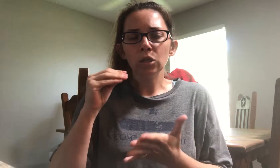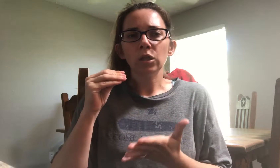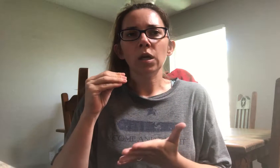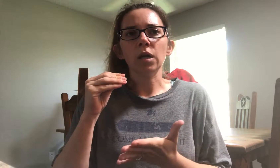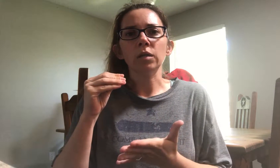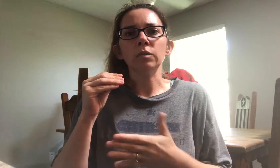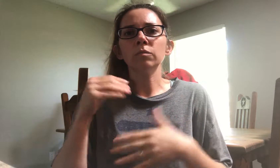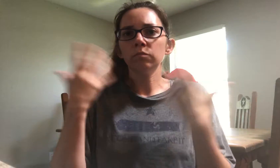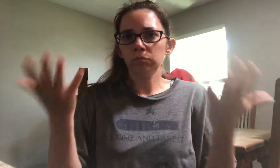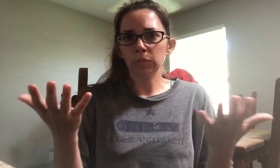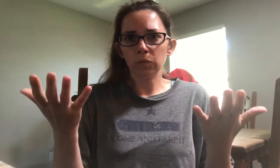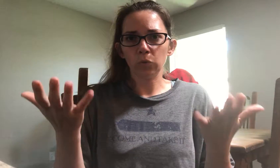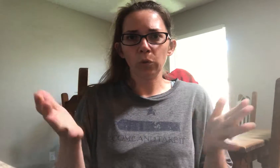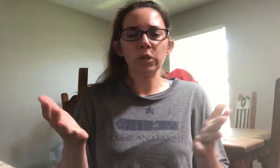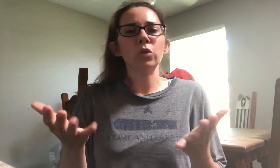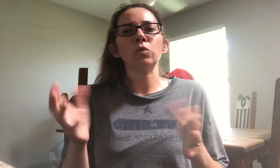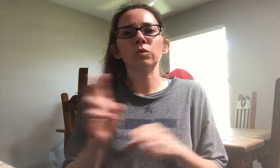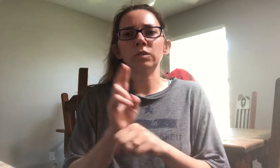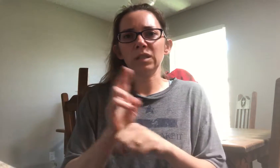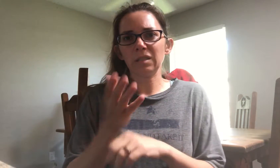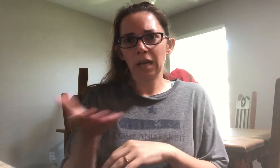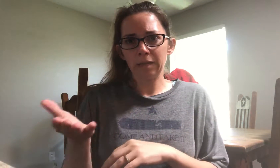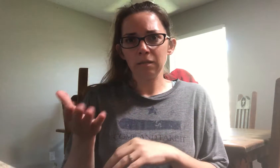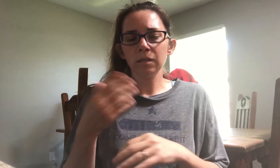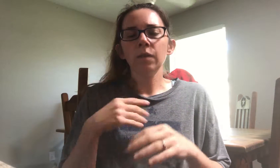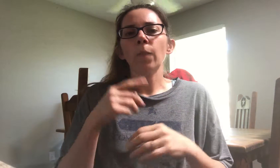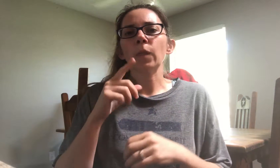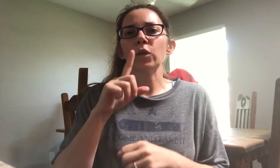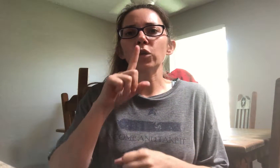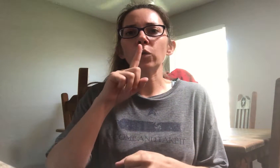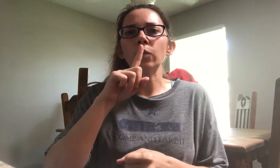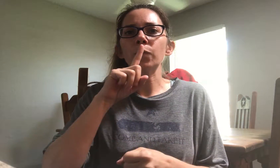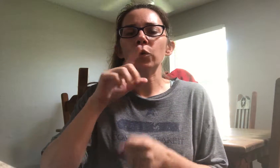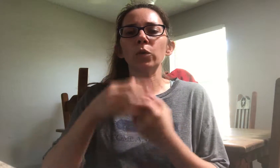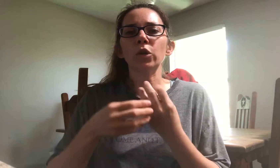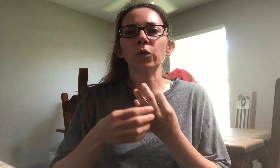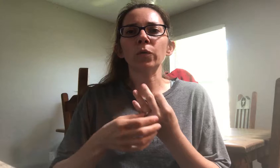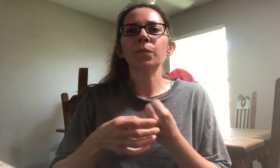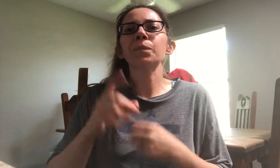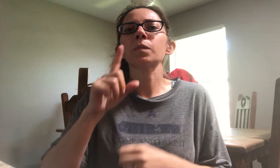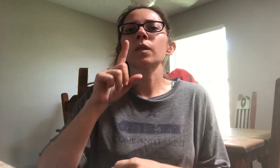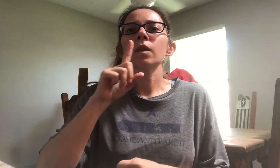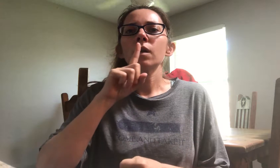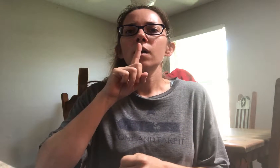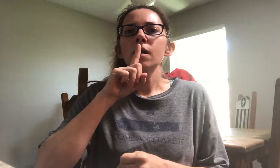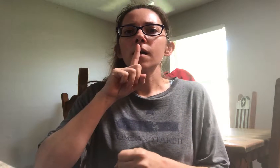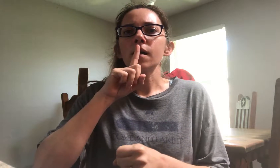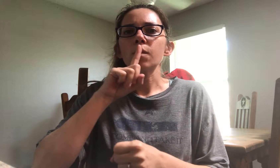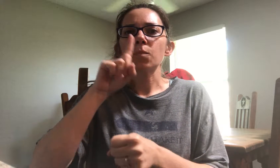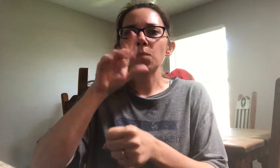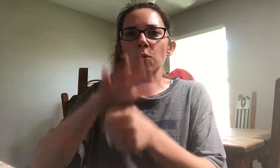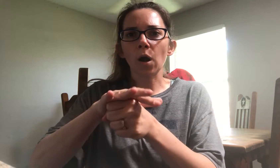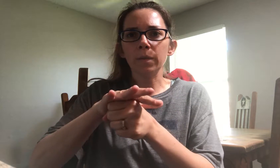you would use these signs. You could do, you would do promise,